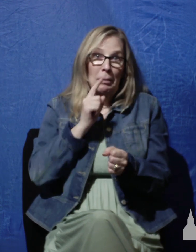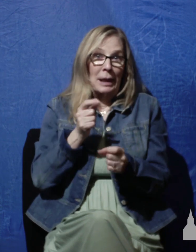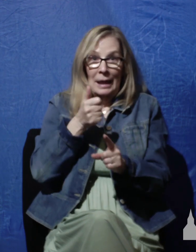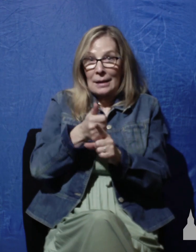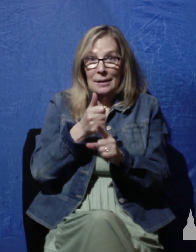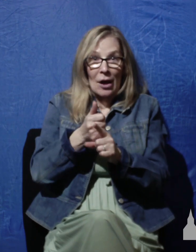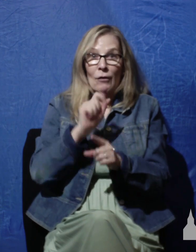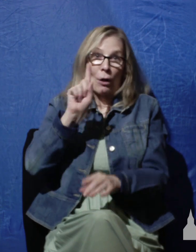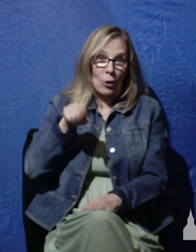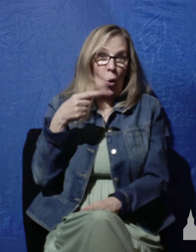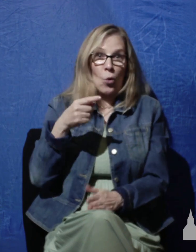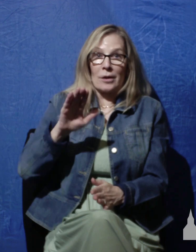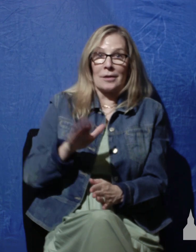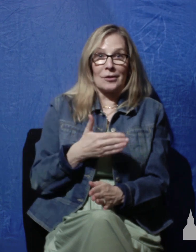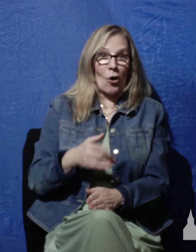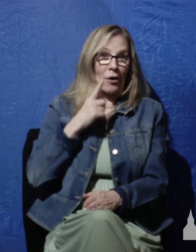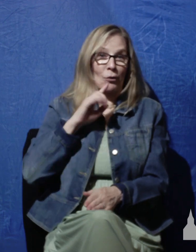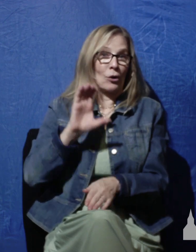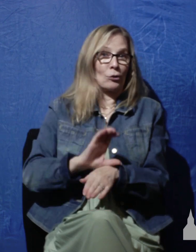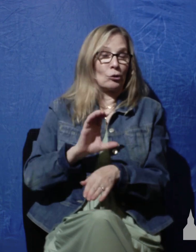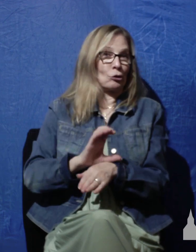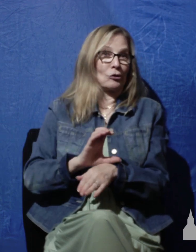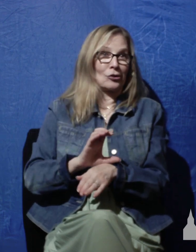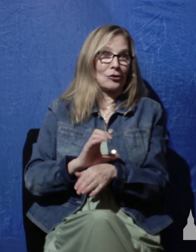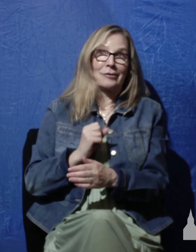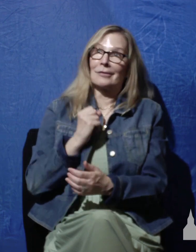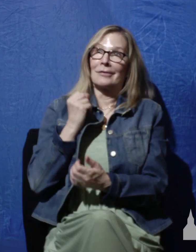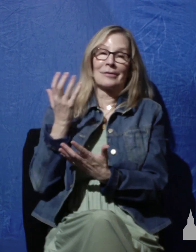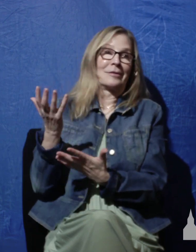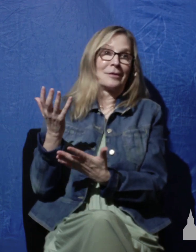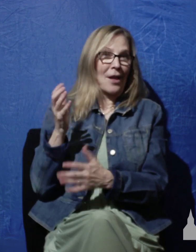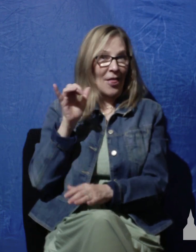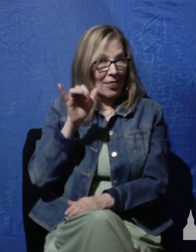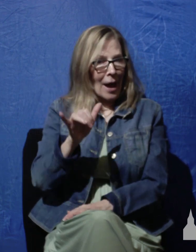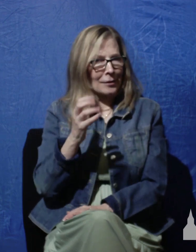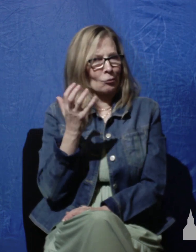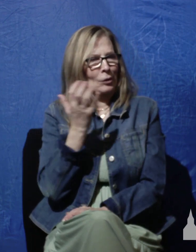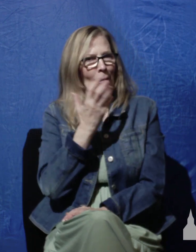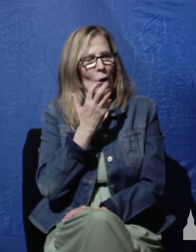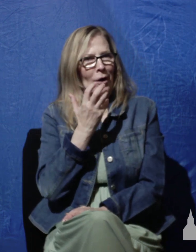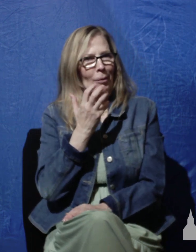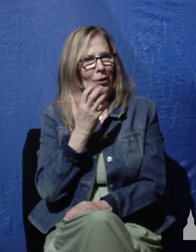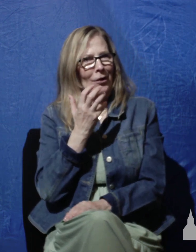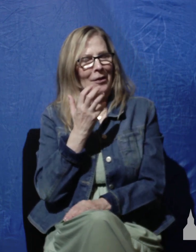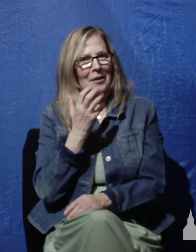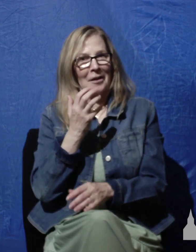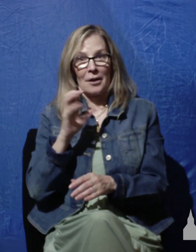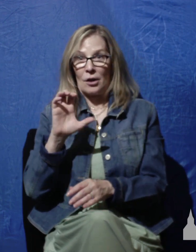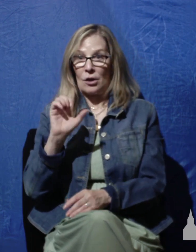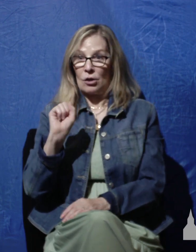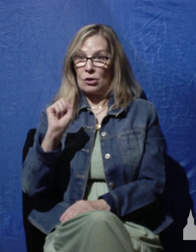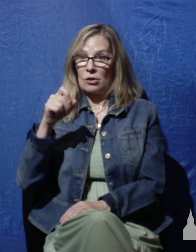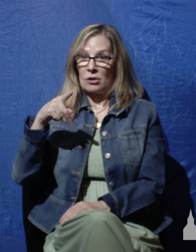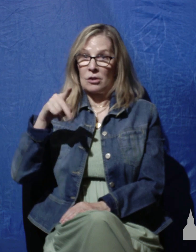Now folks, these are remarkable words from a man, I'm referring to Charles Spurgeon now, a man who taught on every